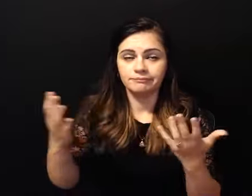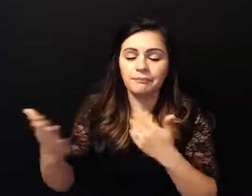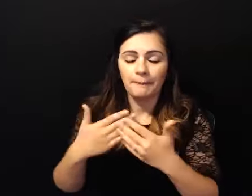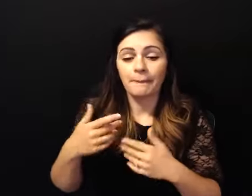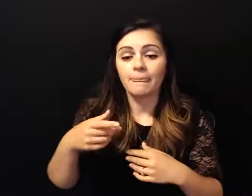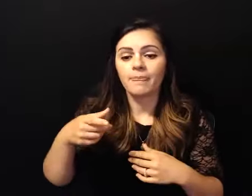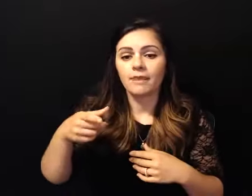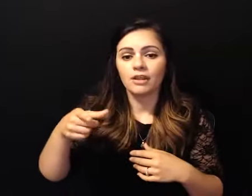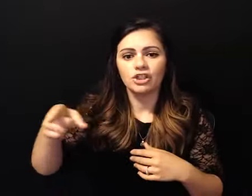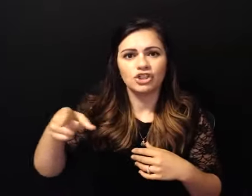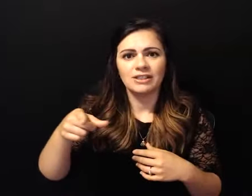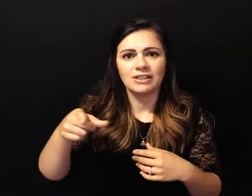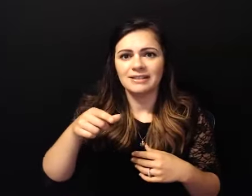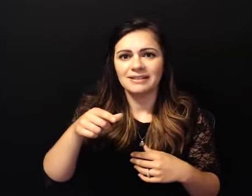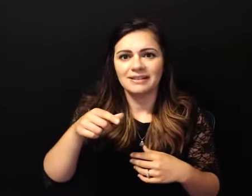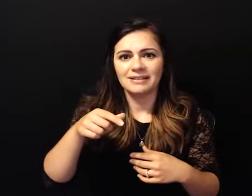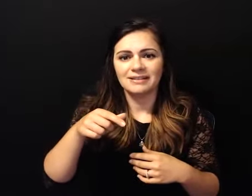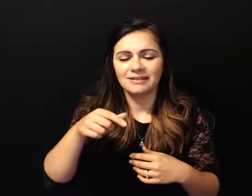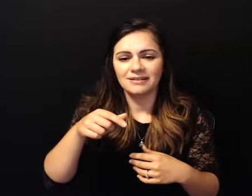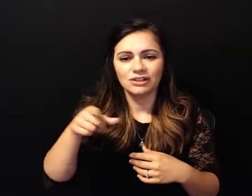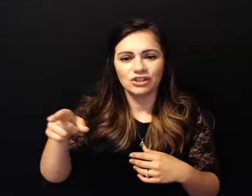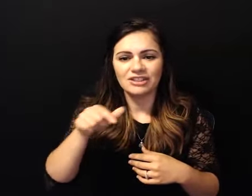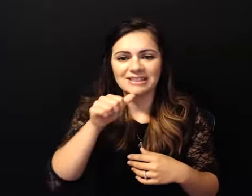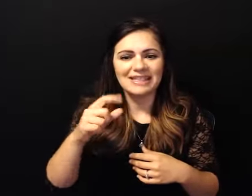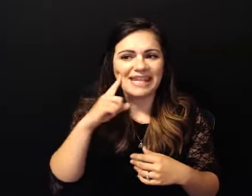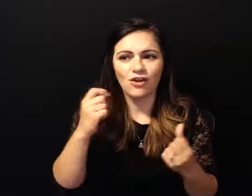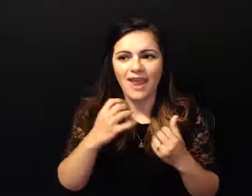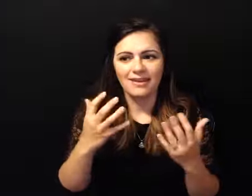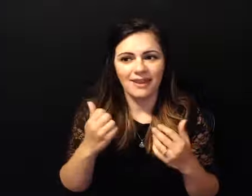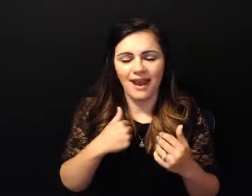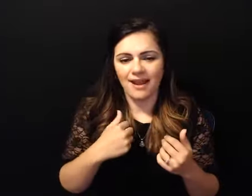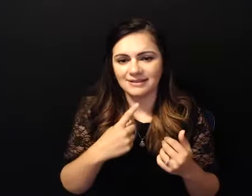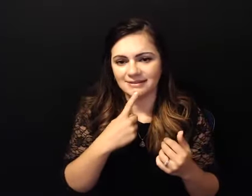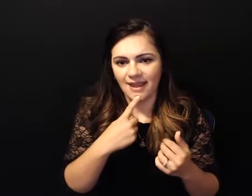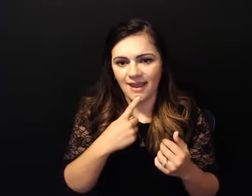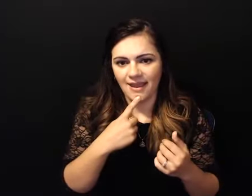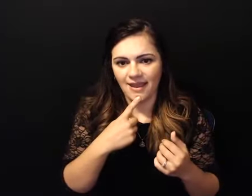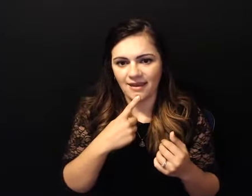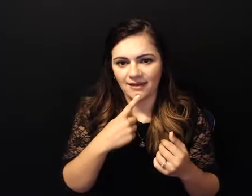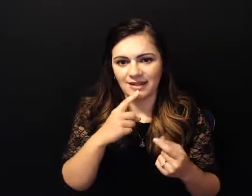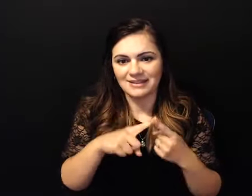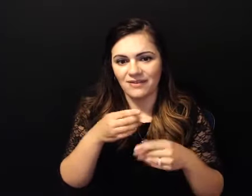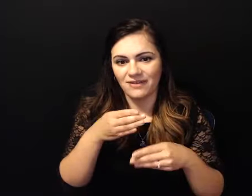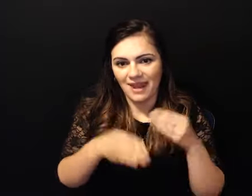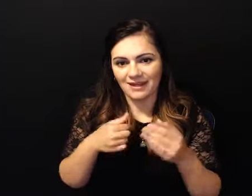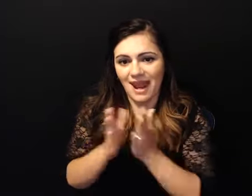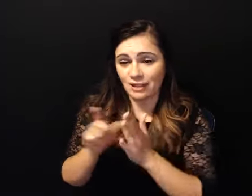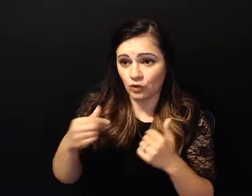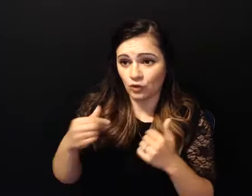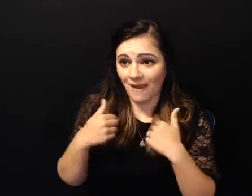anything i said till the very end and then she said i asked her if she had any more beer in the house and she said yes and i said well drink it and call